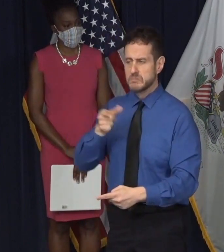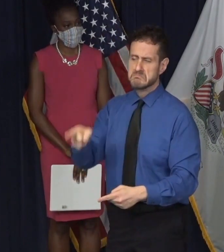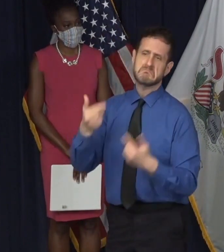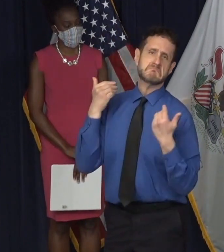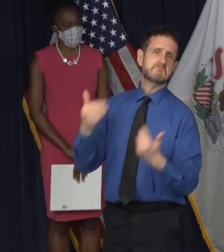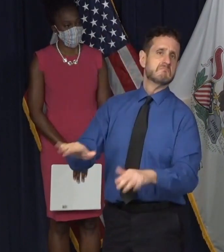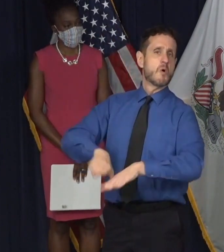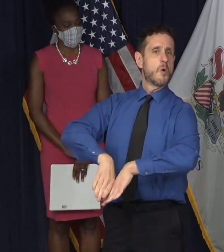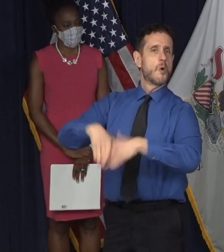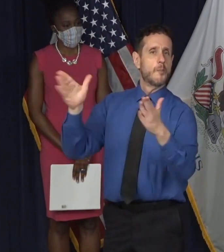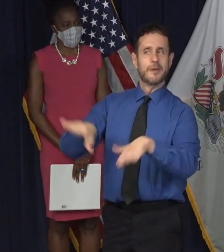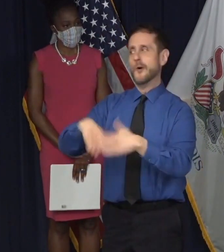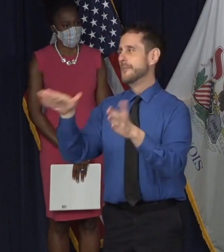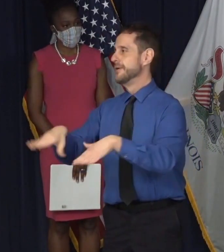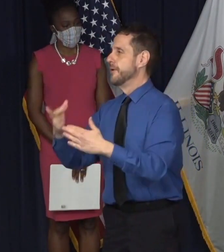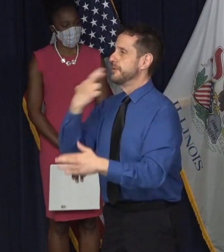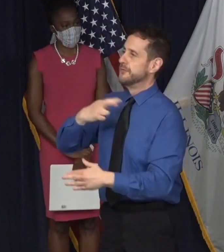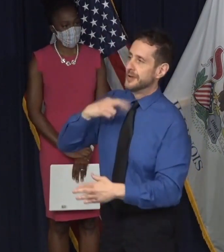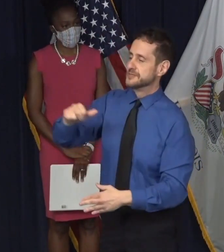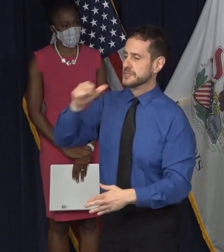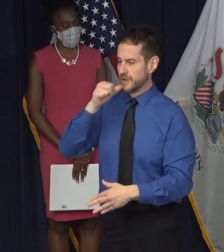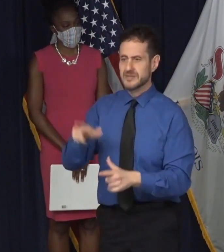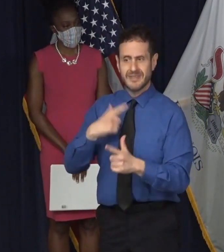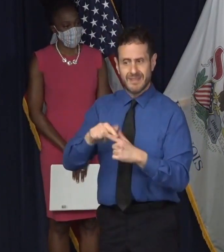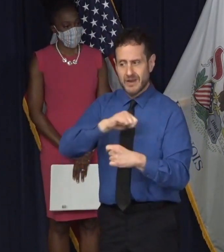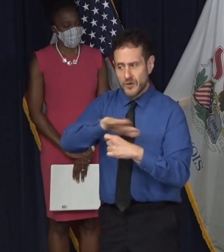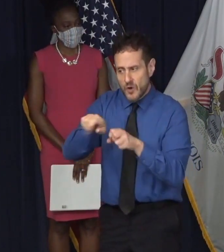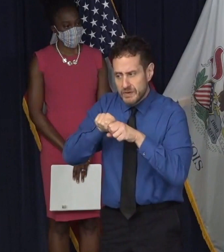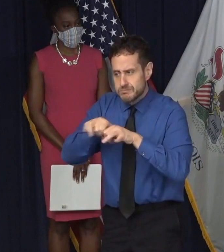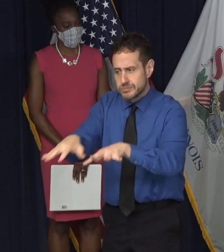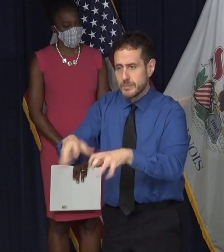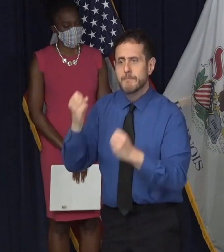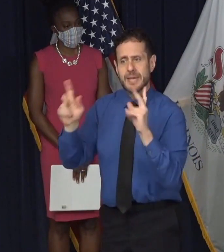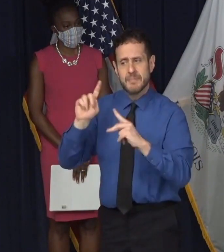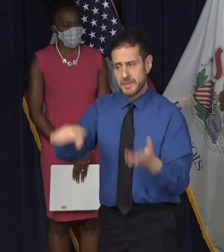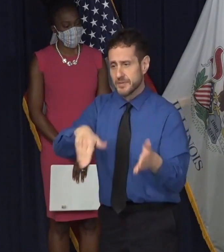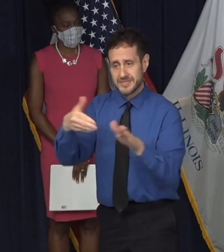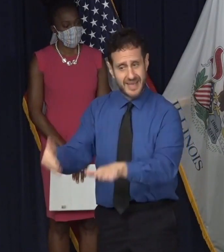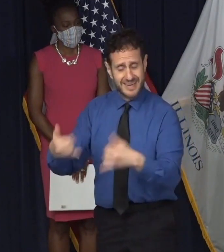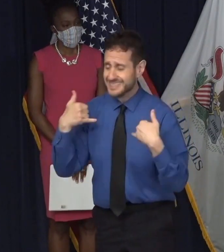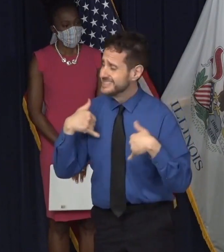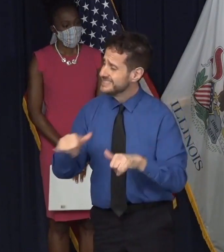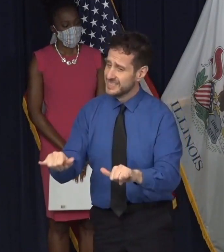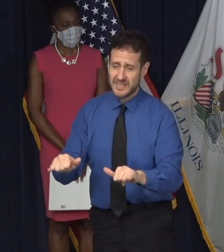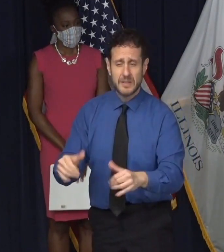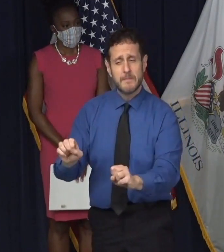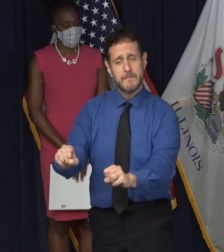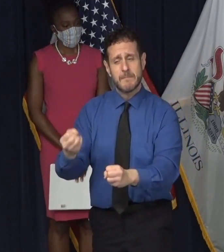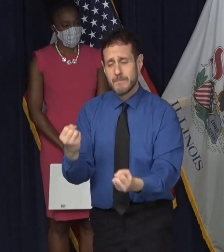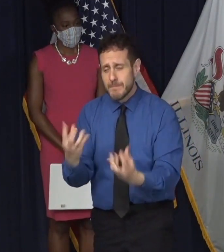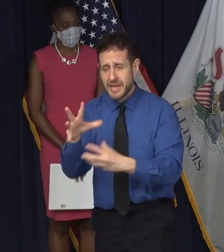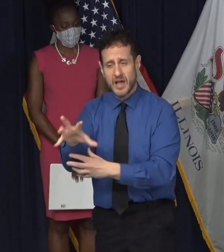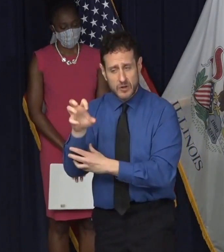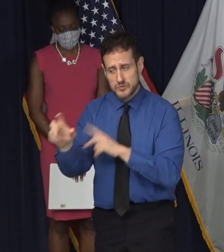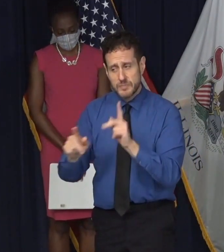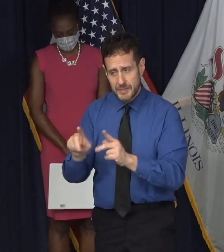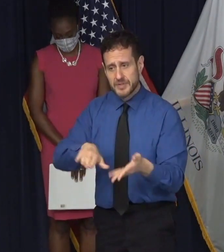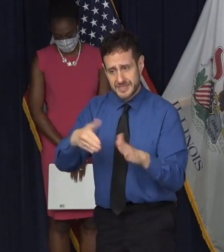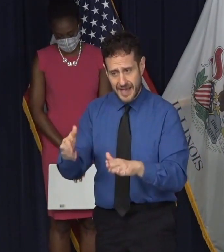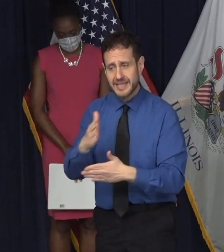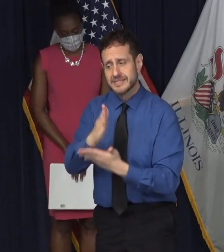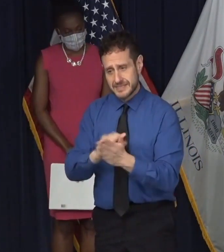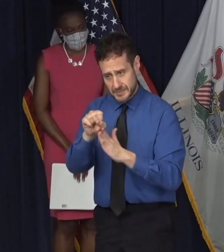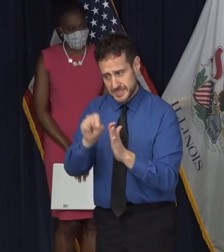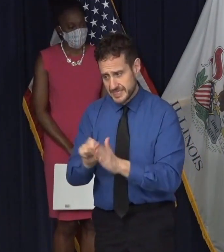mitigations were put in place. And then you had massive amounts of death. Indeed, they're still going on in the hundreds, um, in some of those states